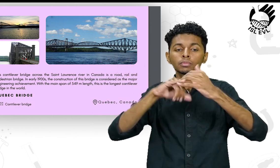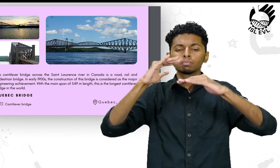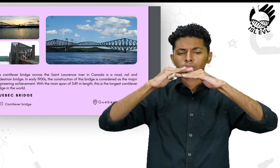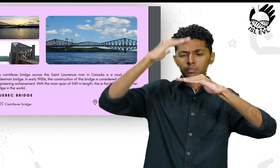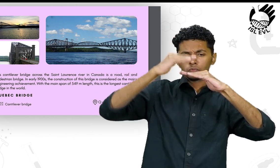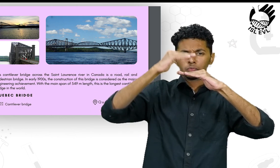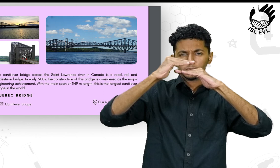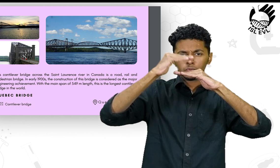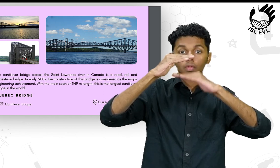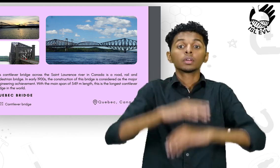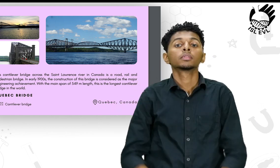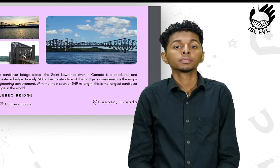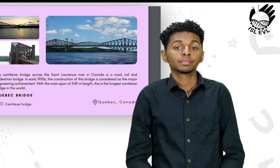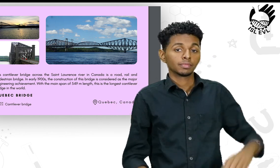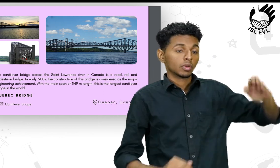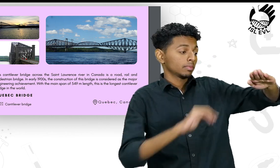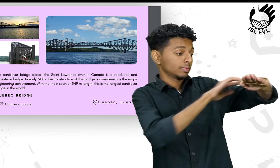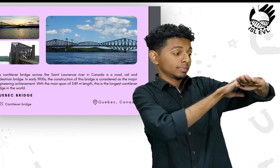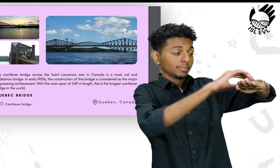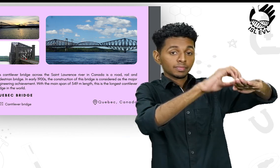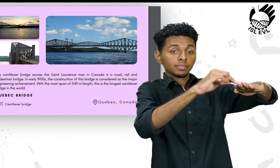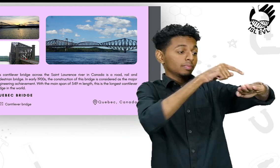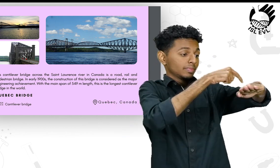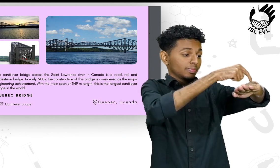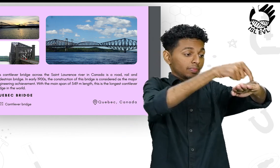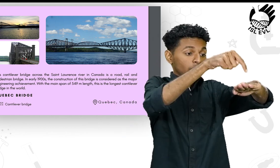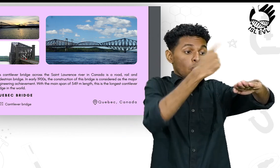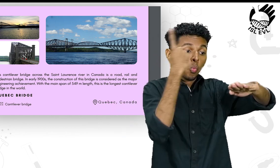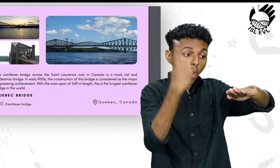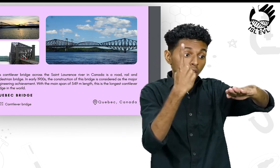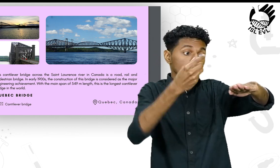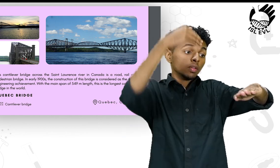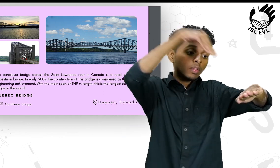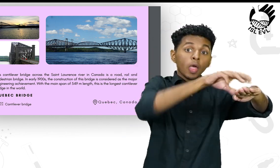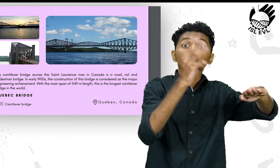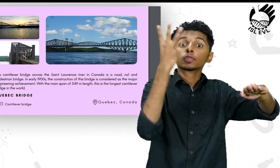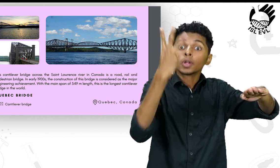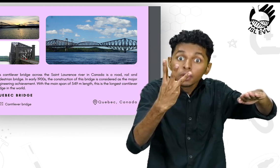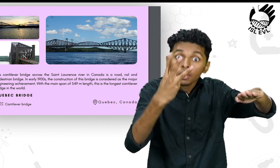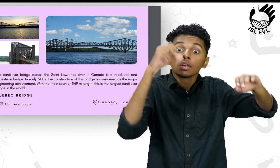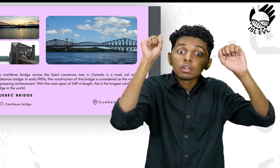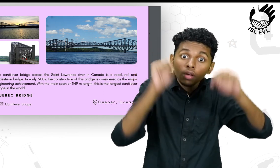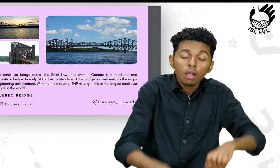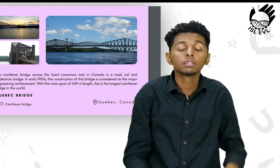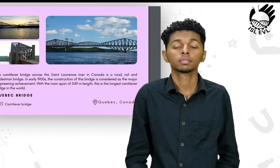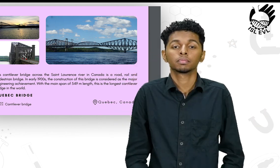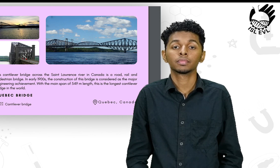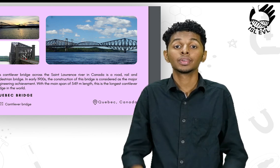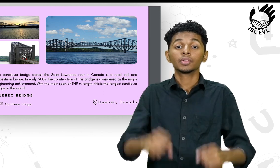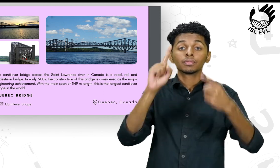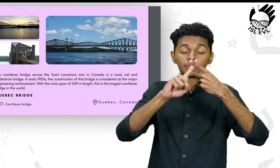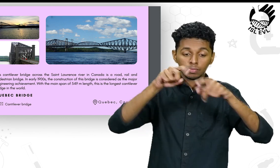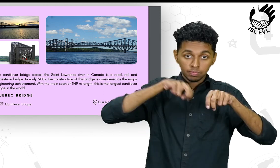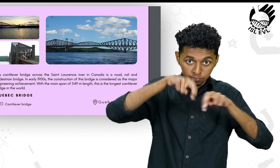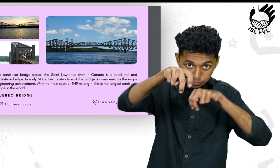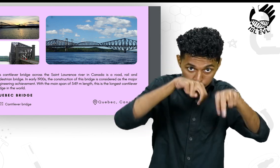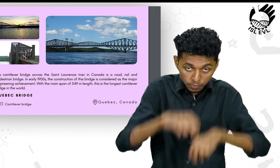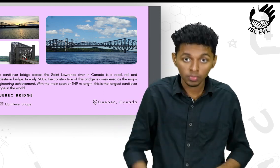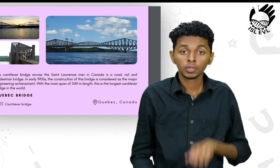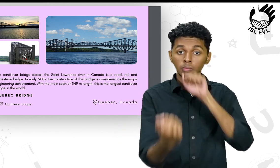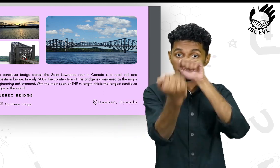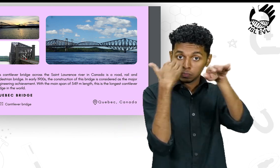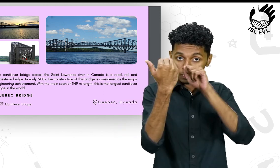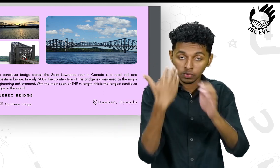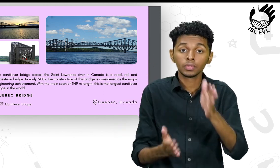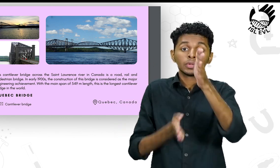It is a road, rail and pedestrian bridge. In early 1900s, the construction